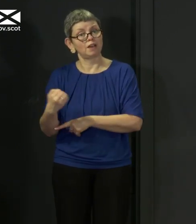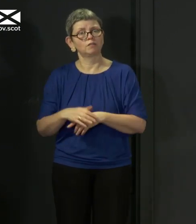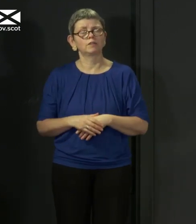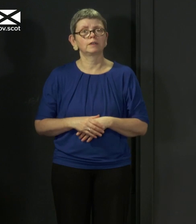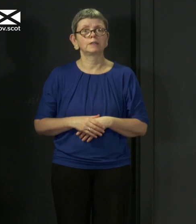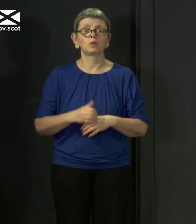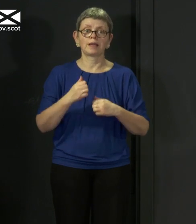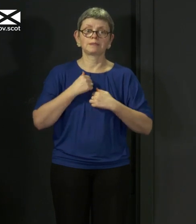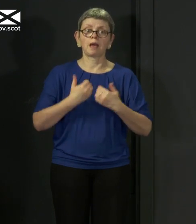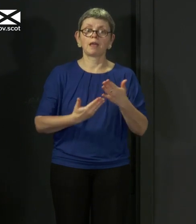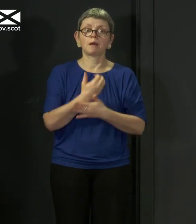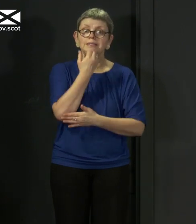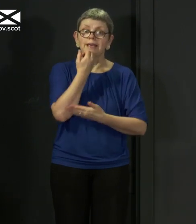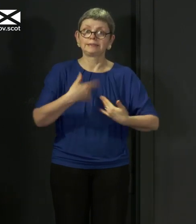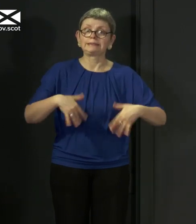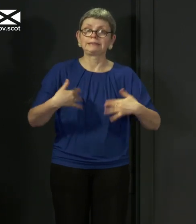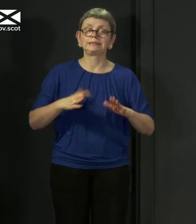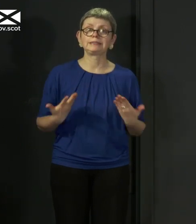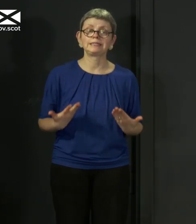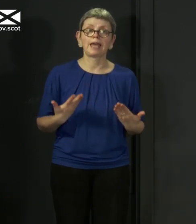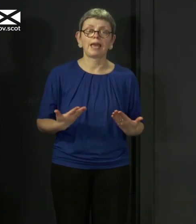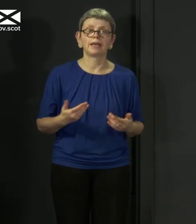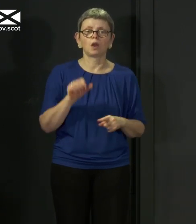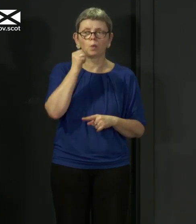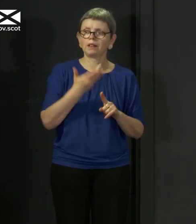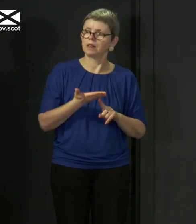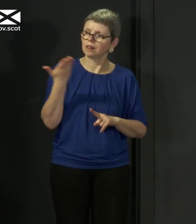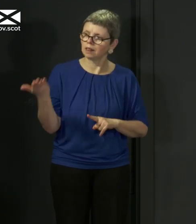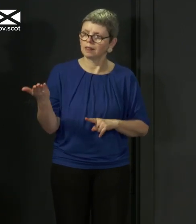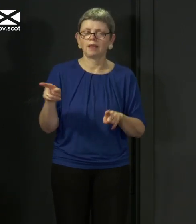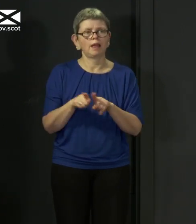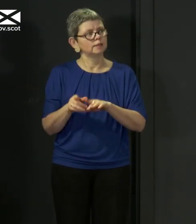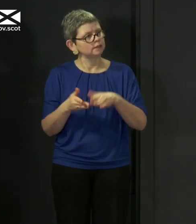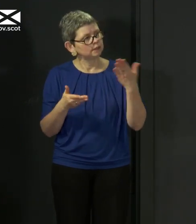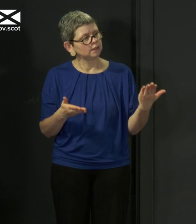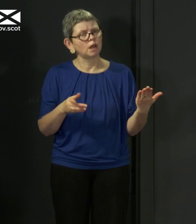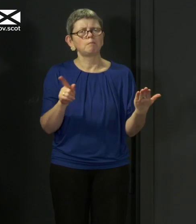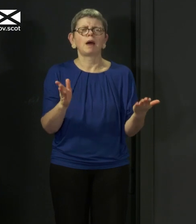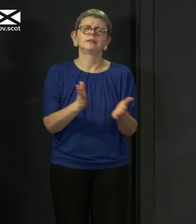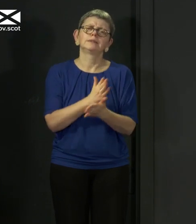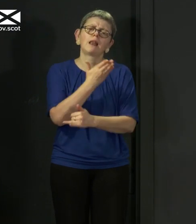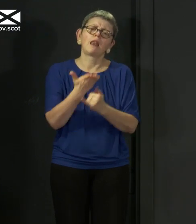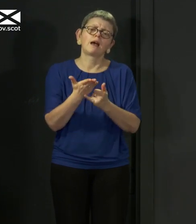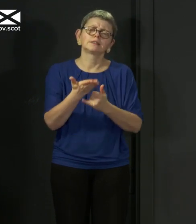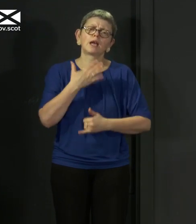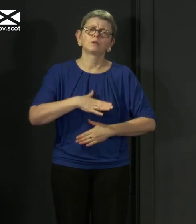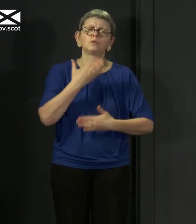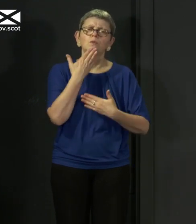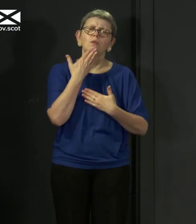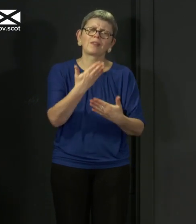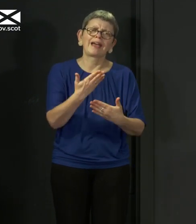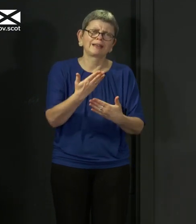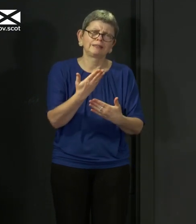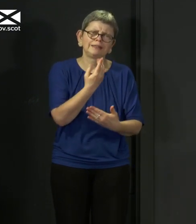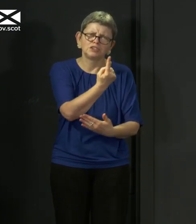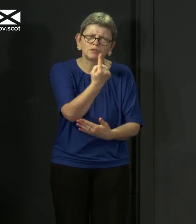today. Before I pass on to the Chief Medical Officer and then to the Health Secretary, I simply want to end by thanking again each and every one of